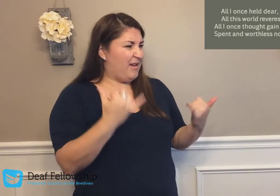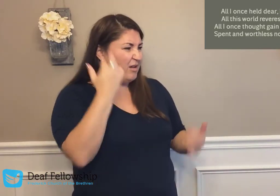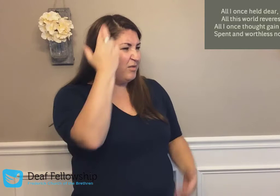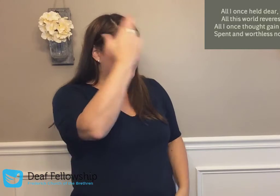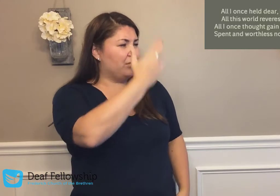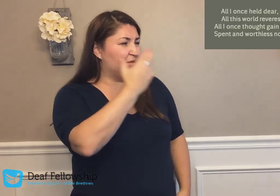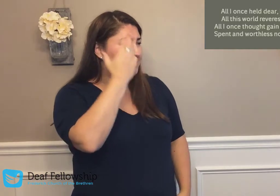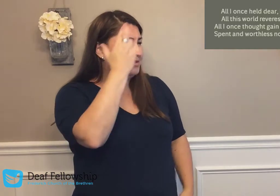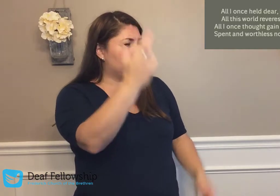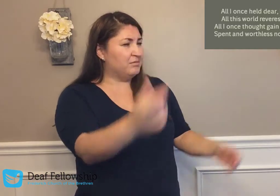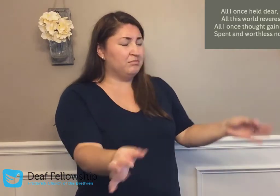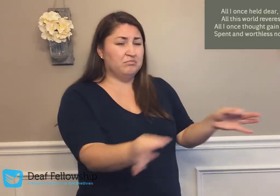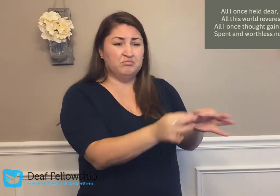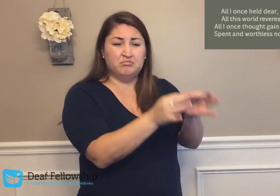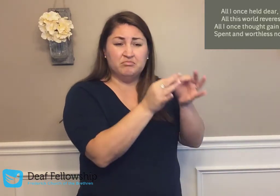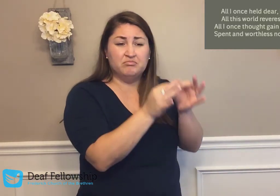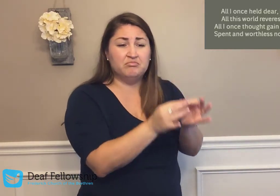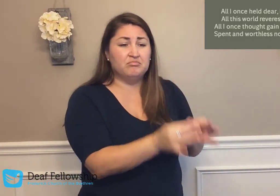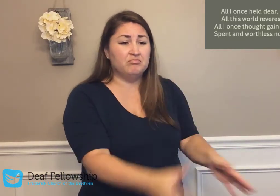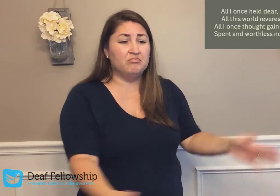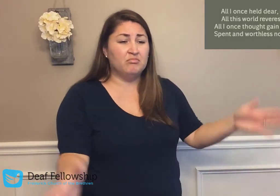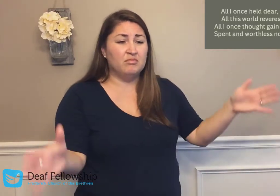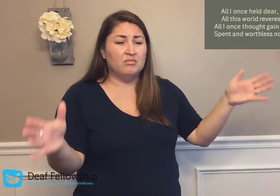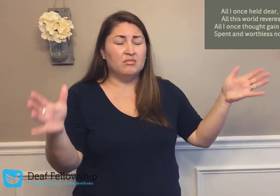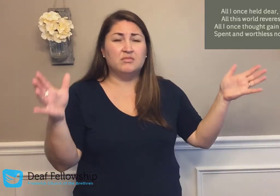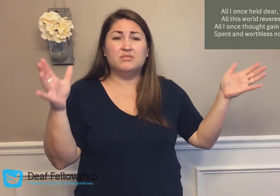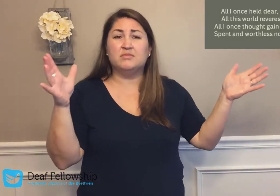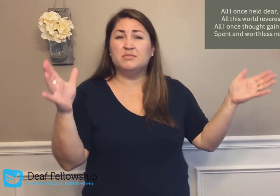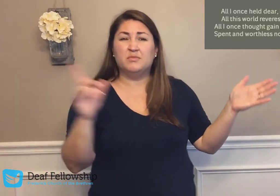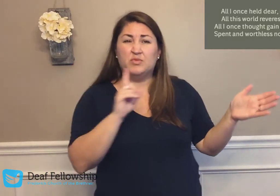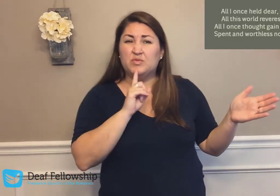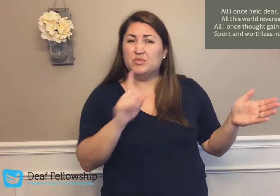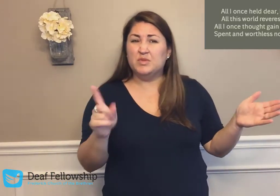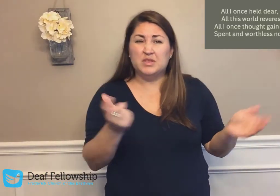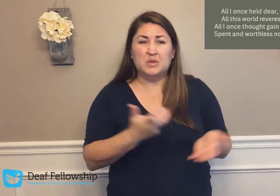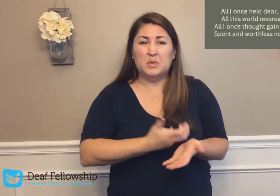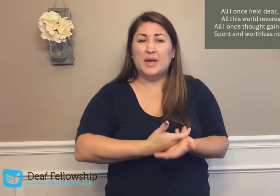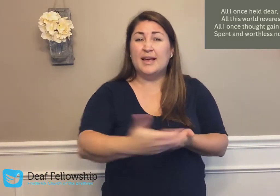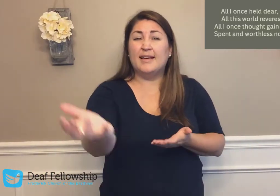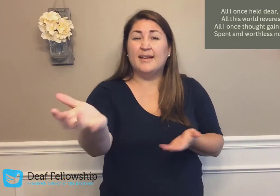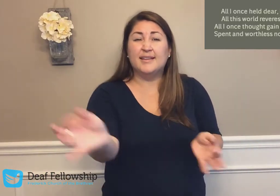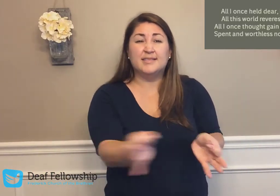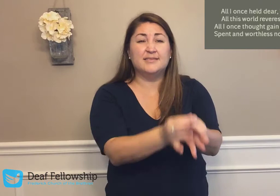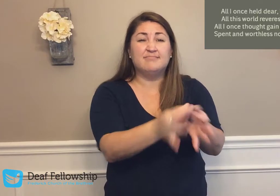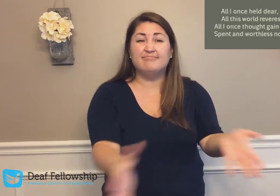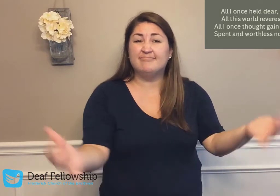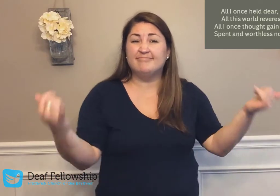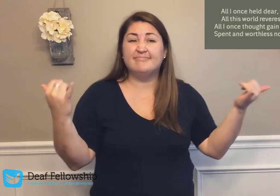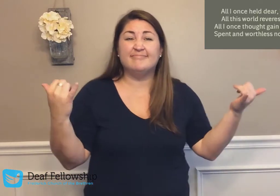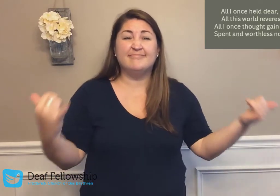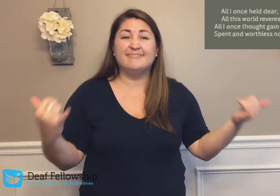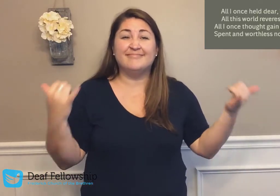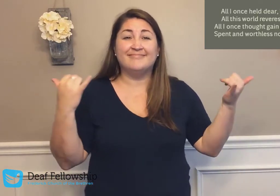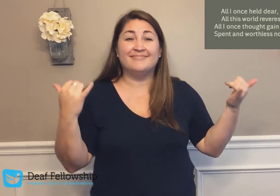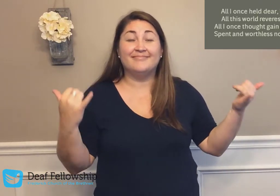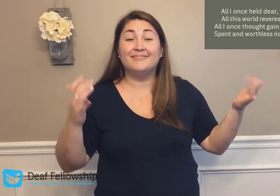have counted Lost, spent and worthless now,